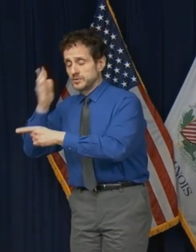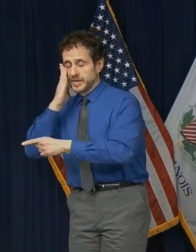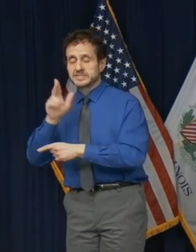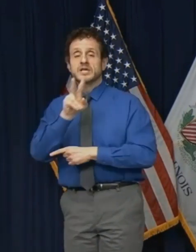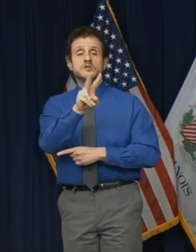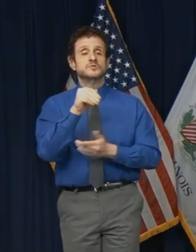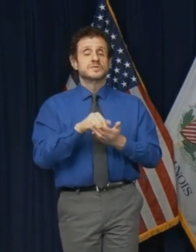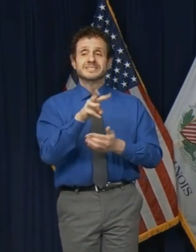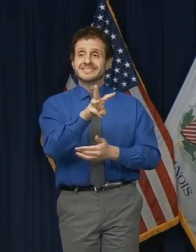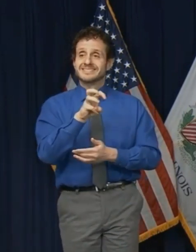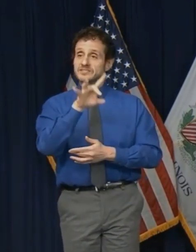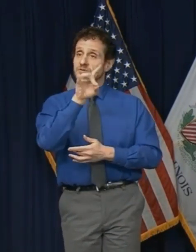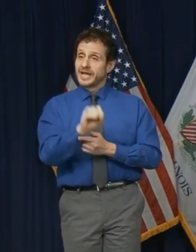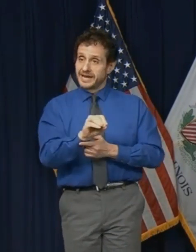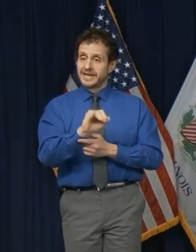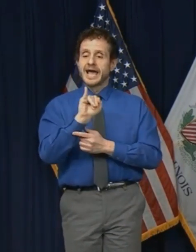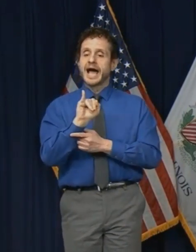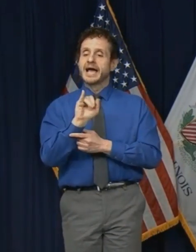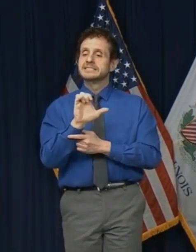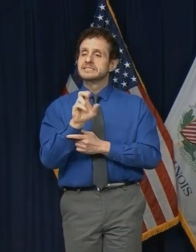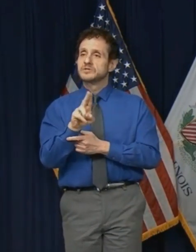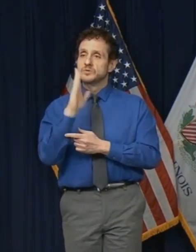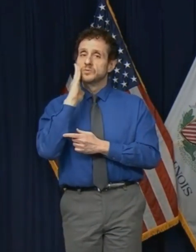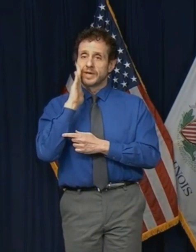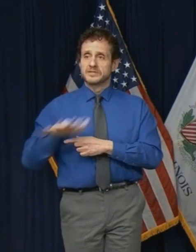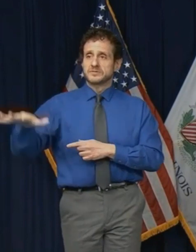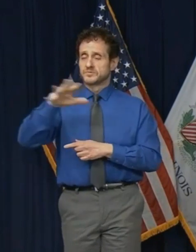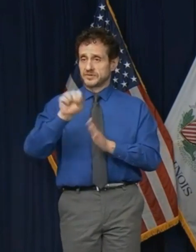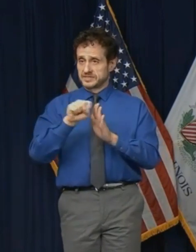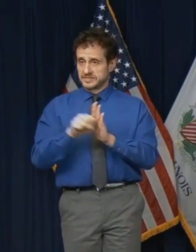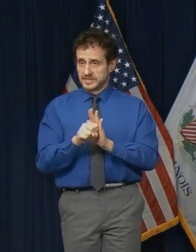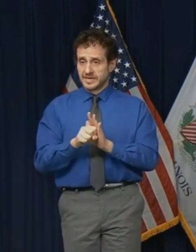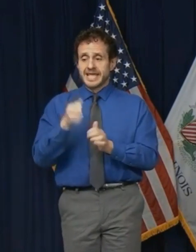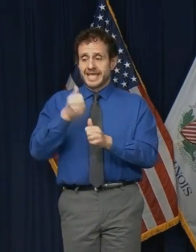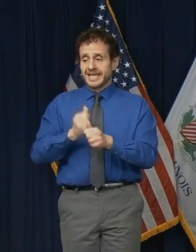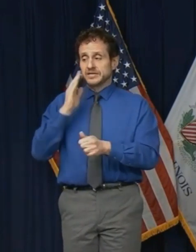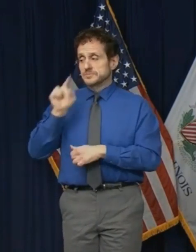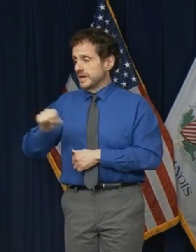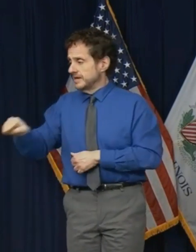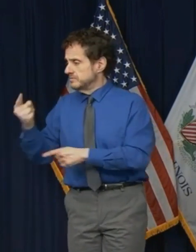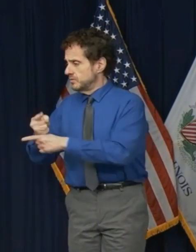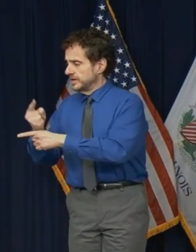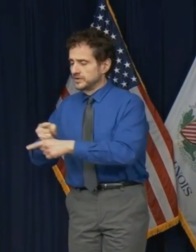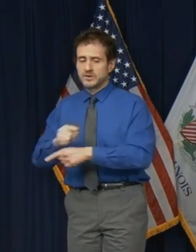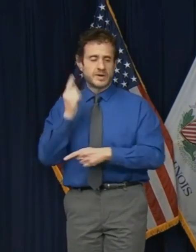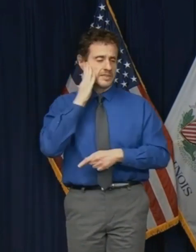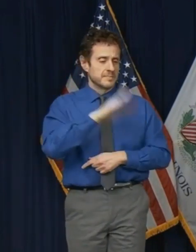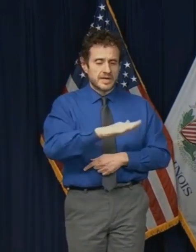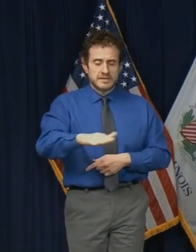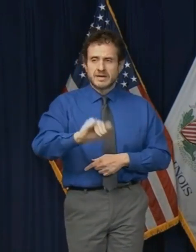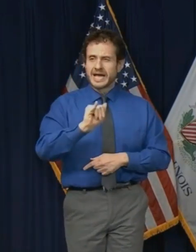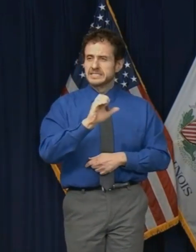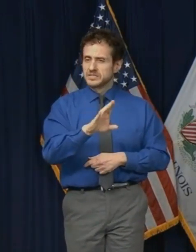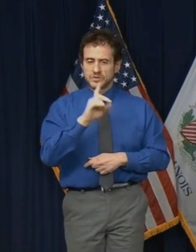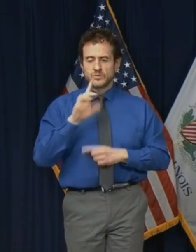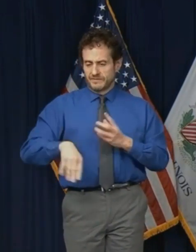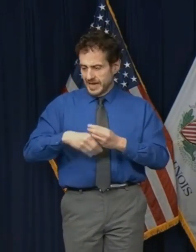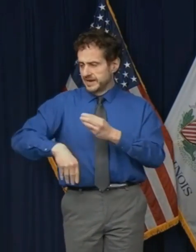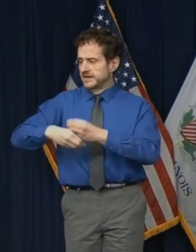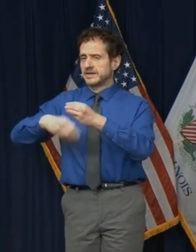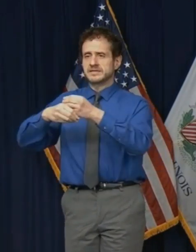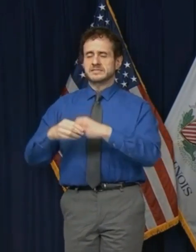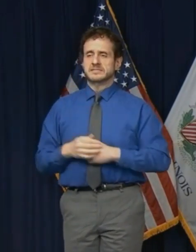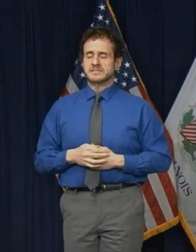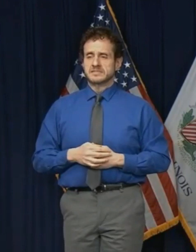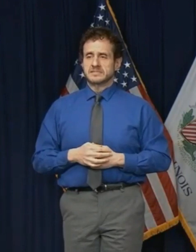ICU beds statewide. Each of those beds, and all that we've added since, and the patients, COVID and